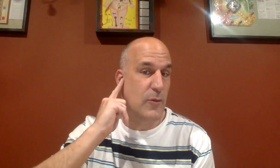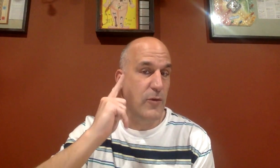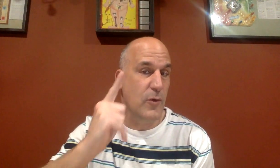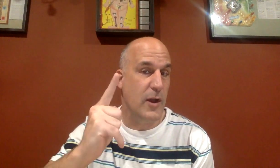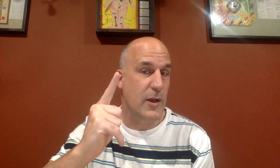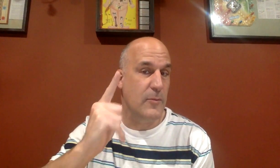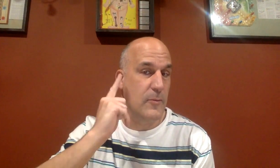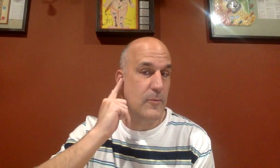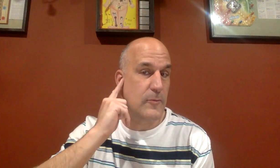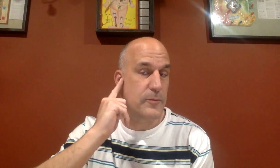move it away.